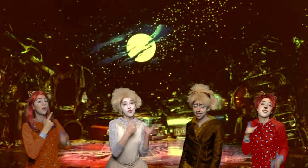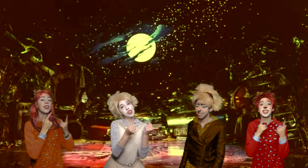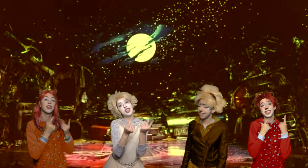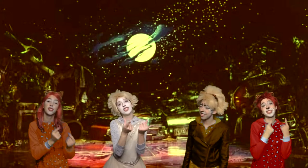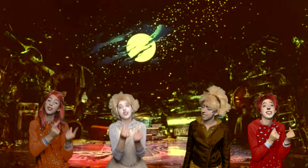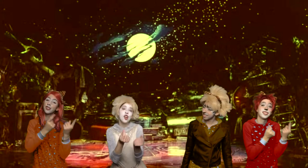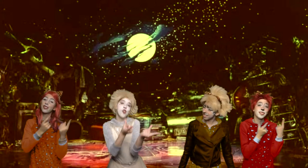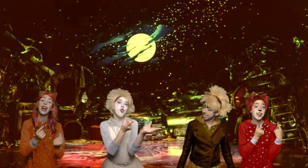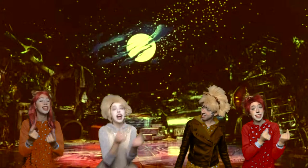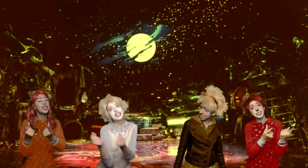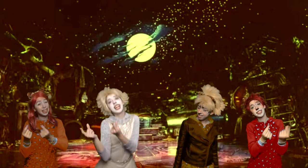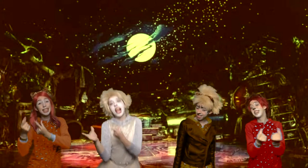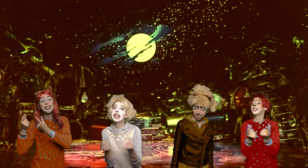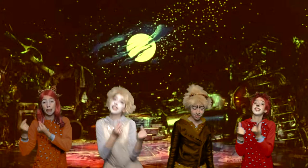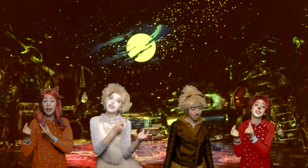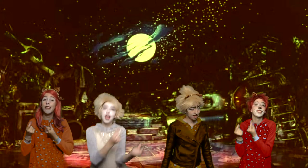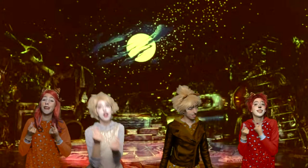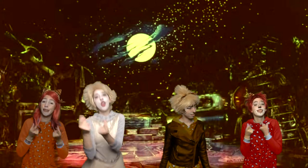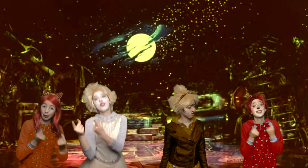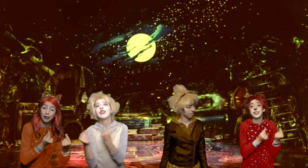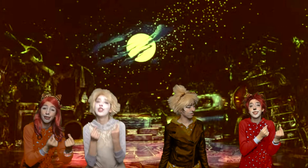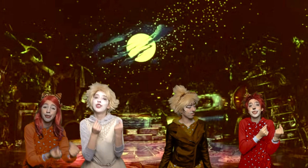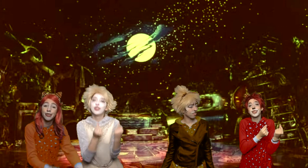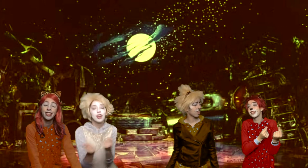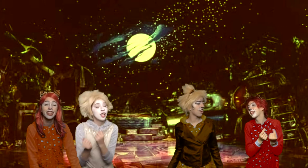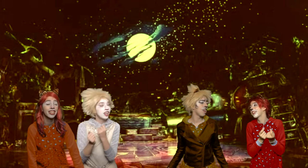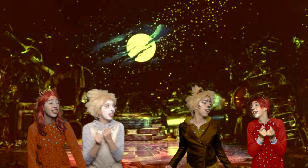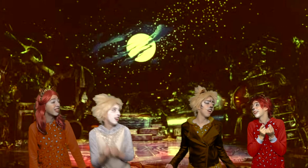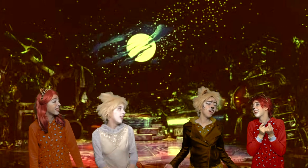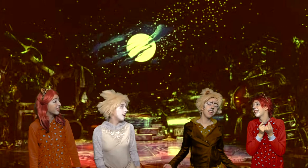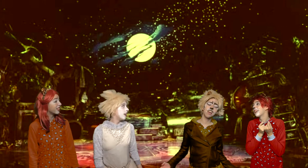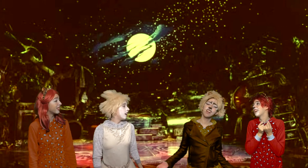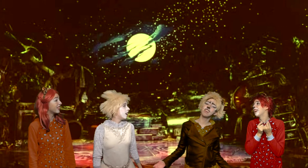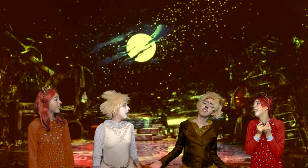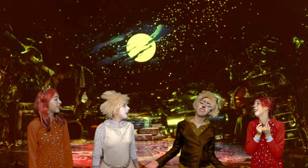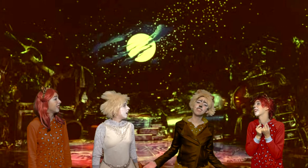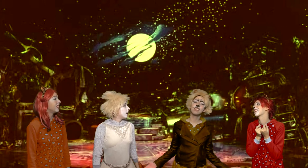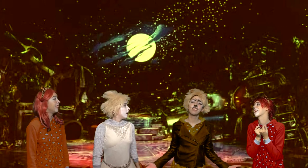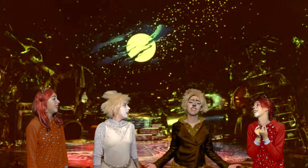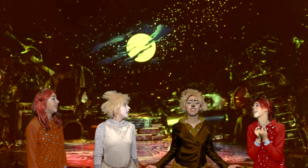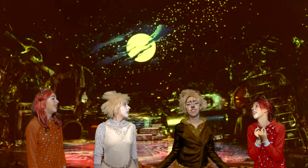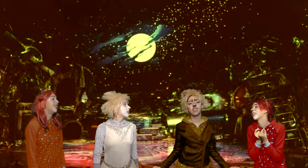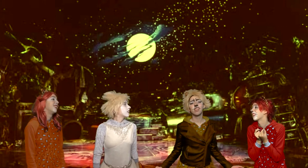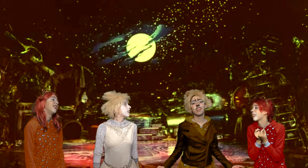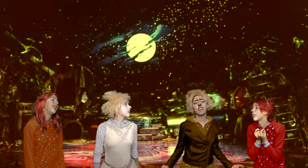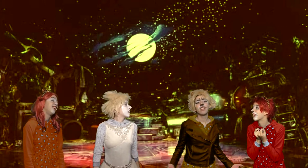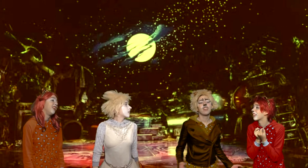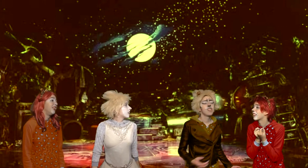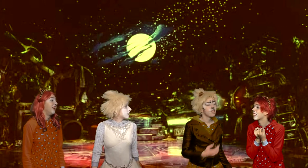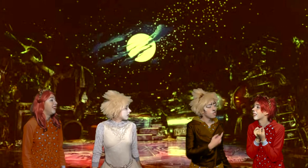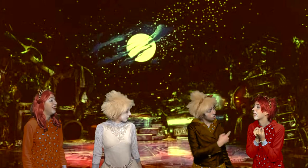will do as we do And there's no